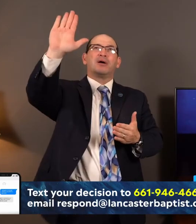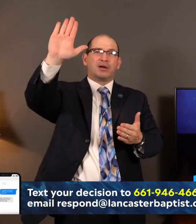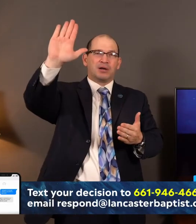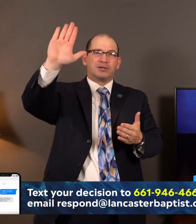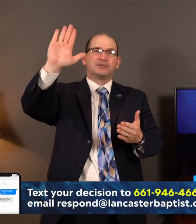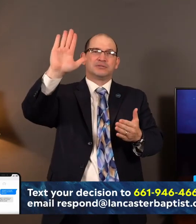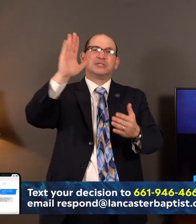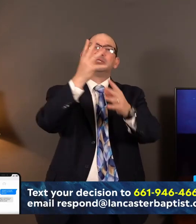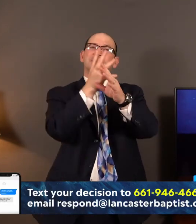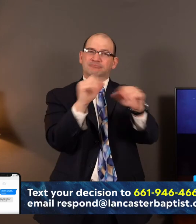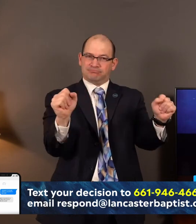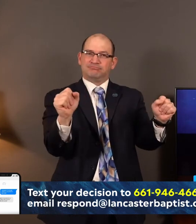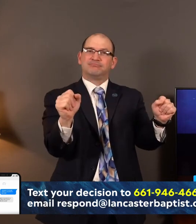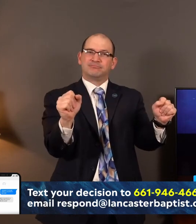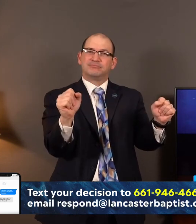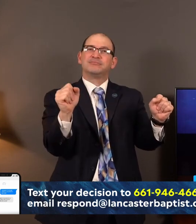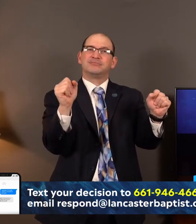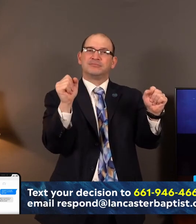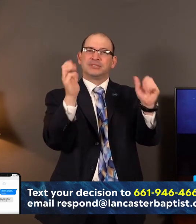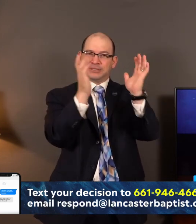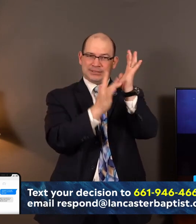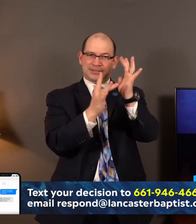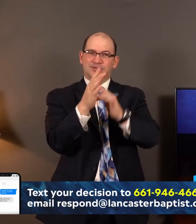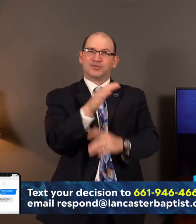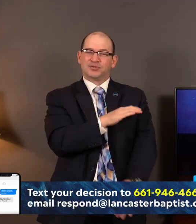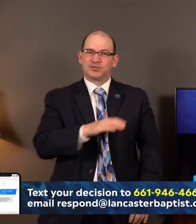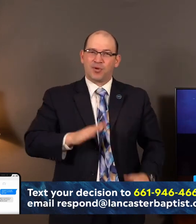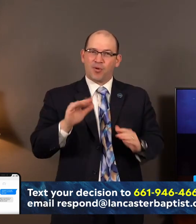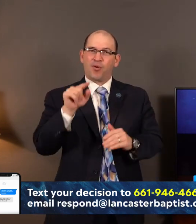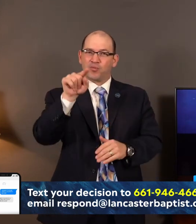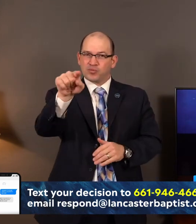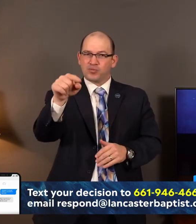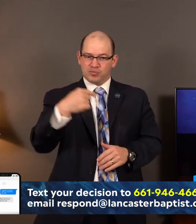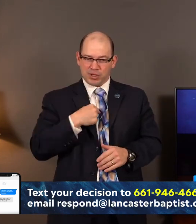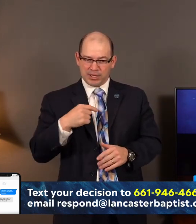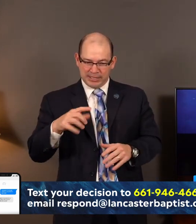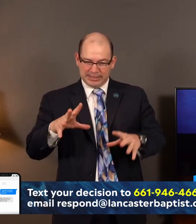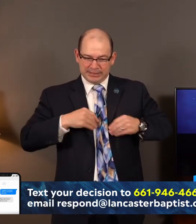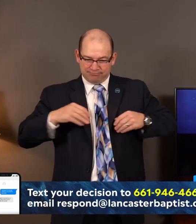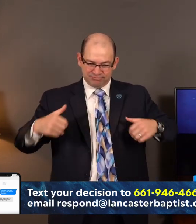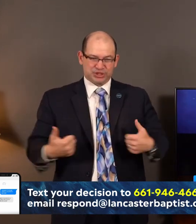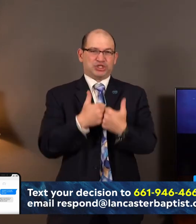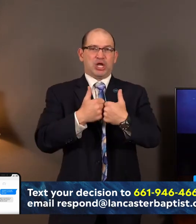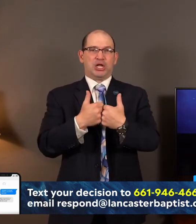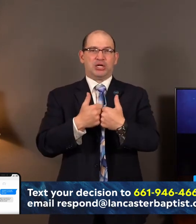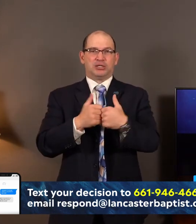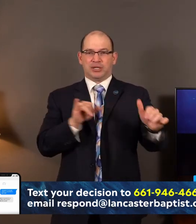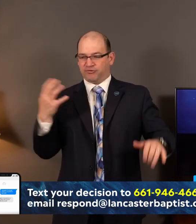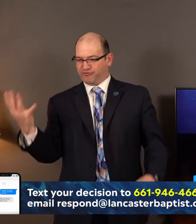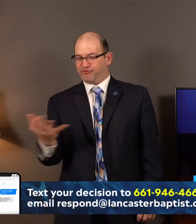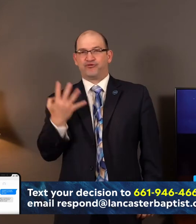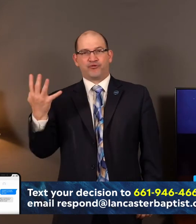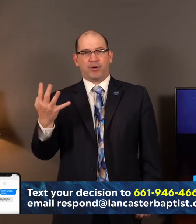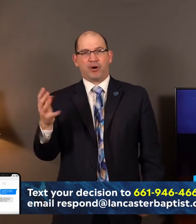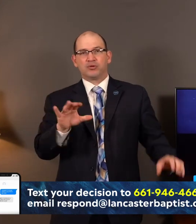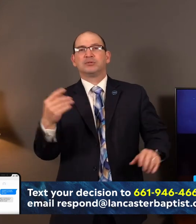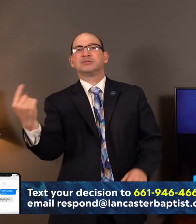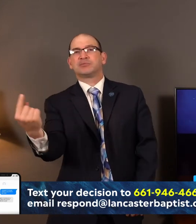of the gospel of Jesus Christ. May we take the challenge of these leprous men and do something with what